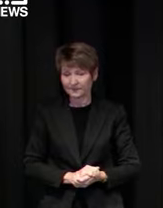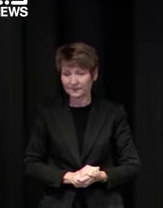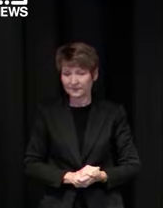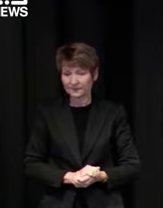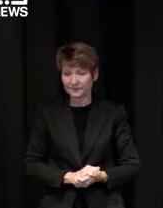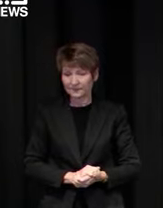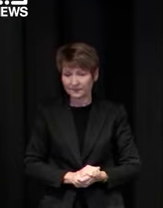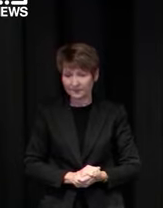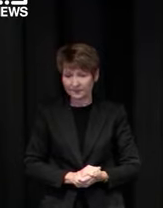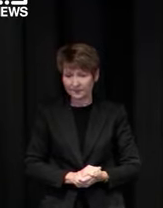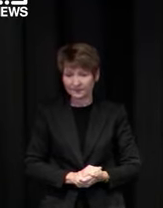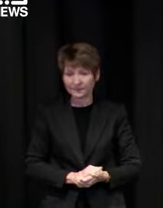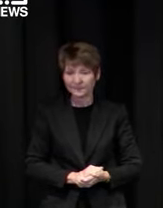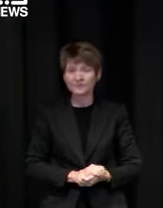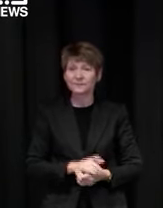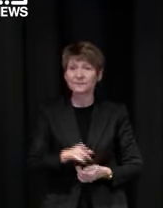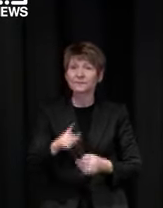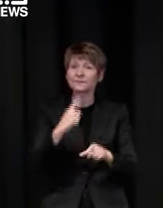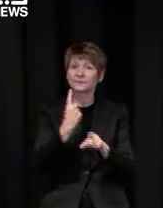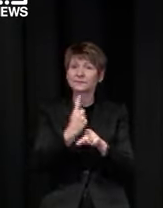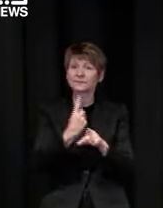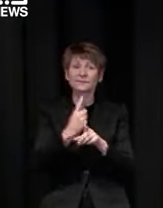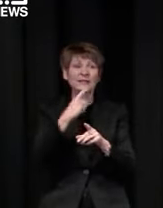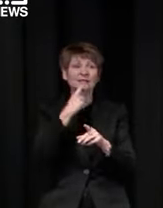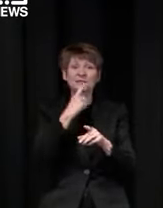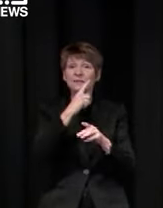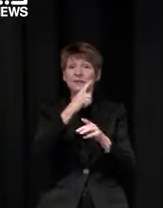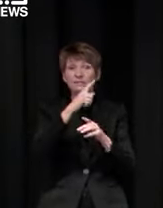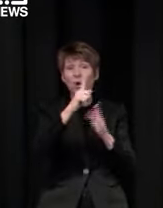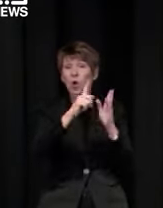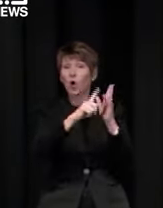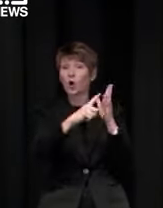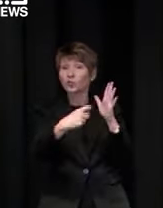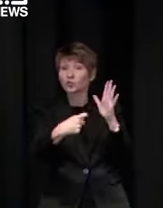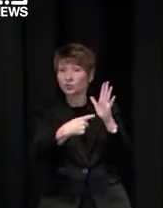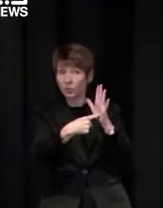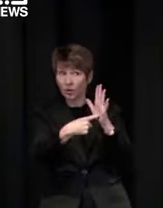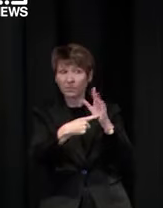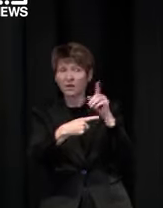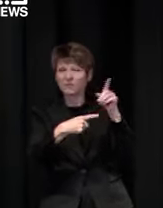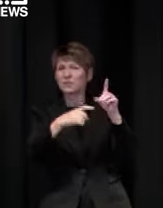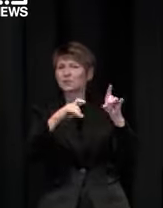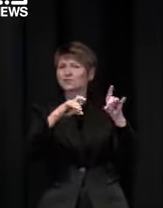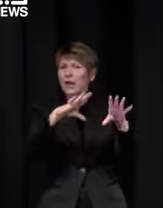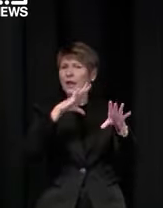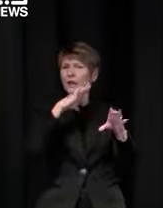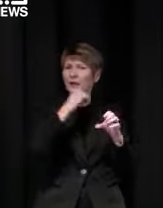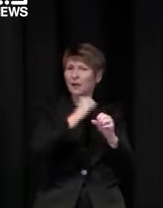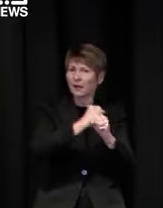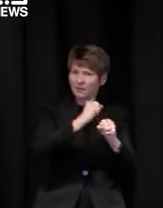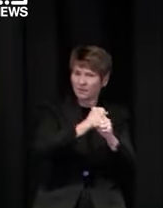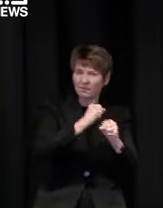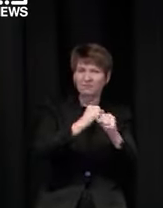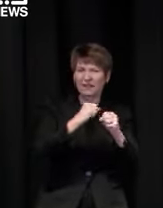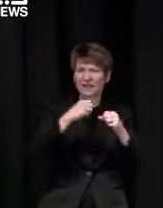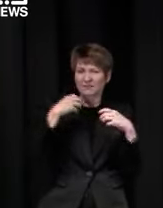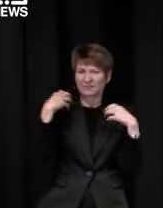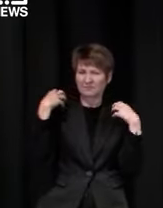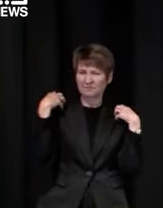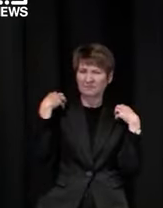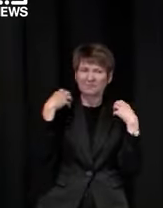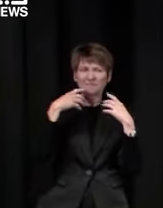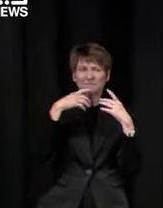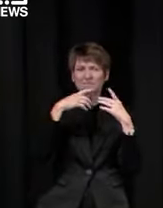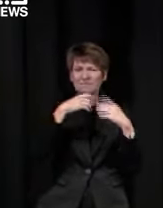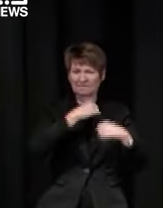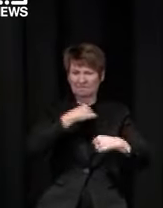million doses of covert vaccine next month those supply issues had been i guess resolved and he said that